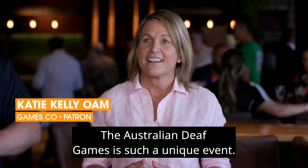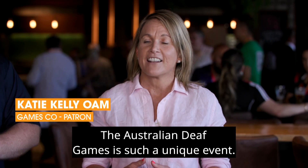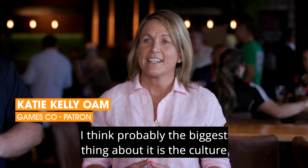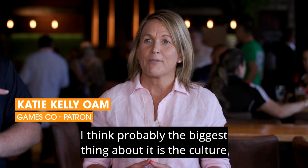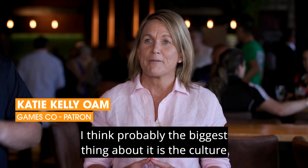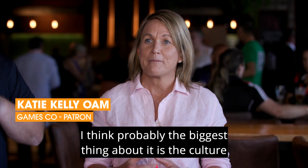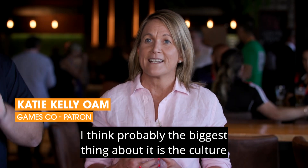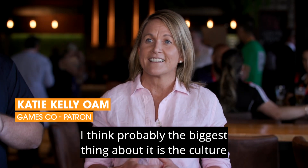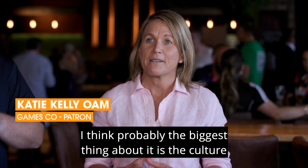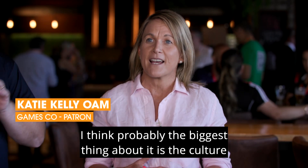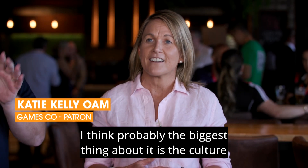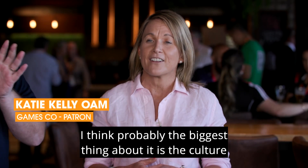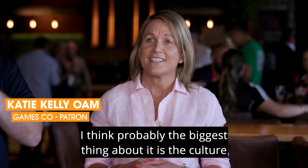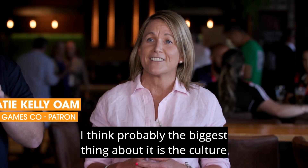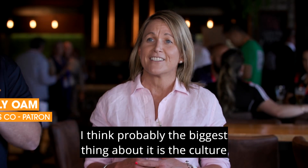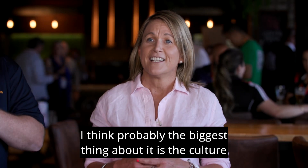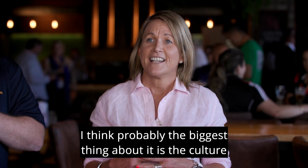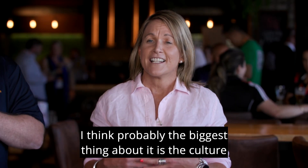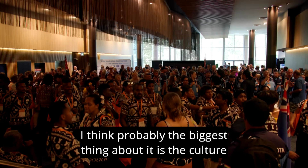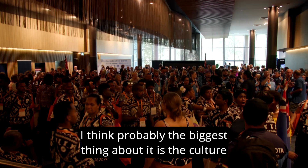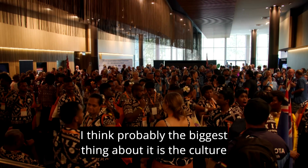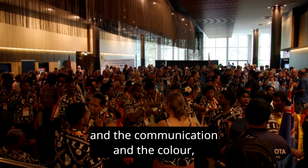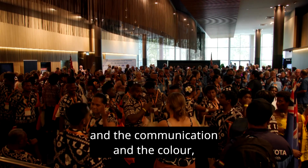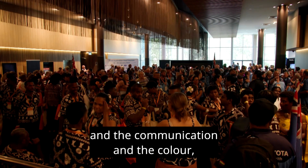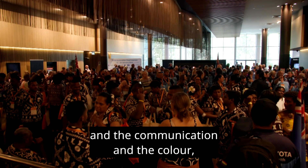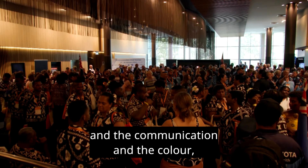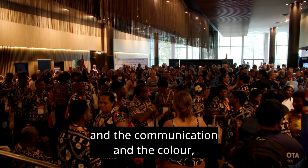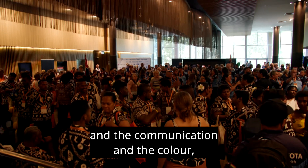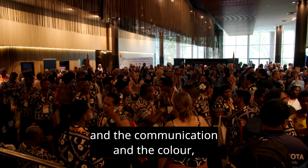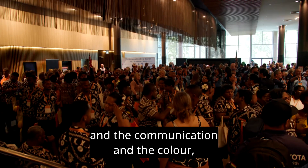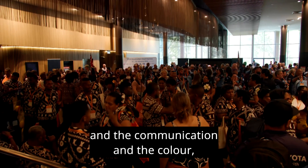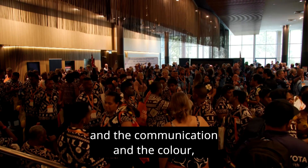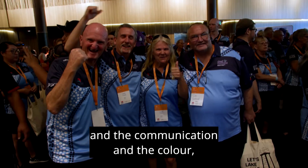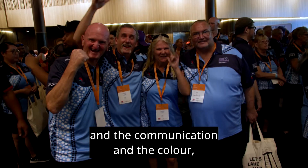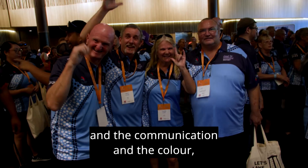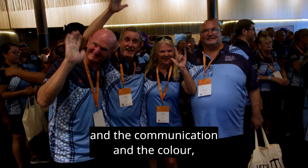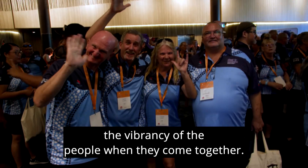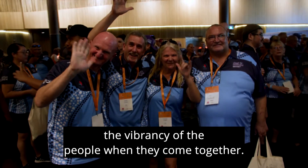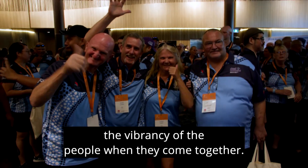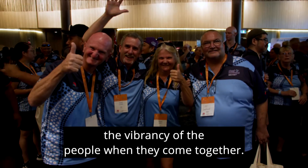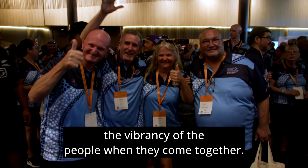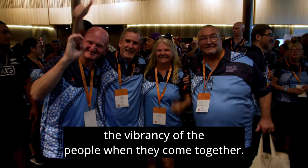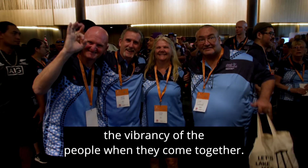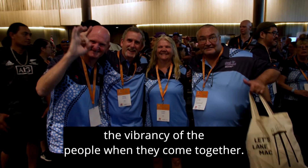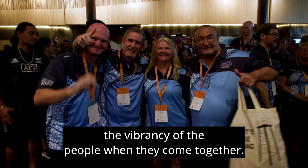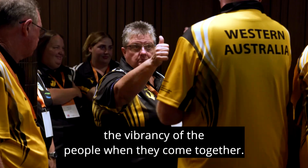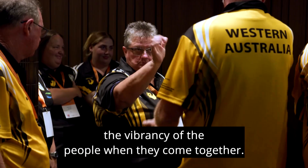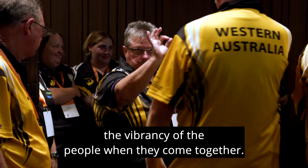I think probably the biggest thing about it is the culture and the communication and the colour, the vibrancy of the people when they come